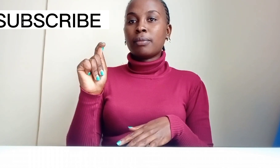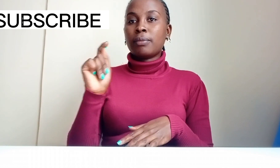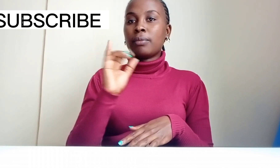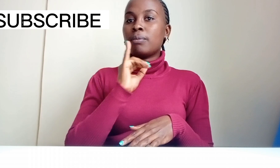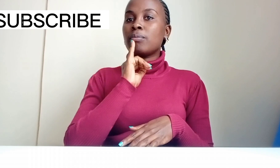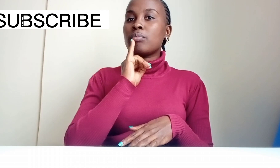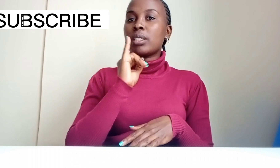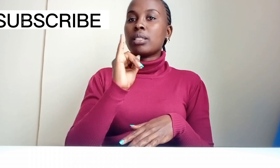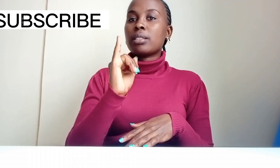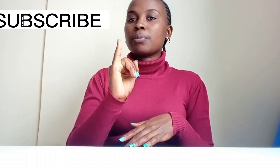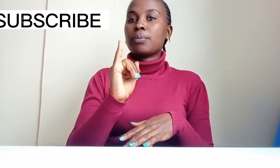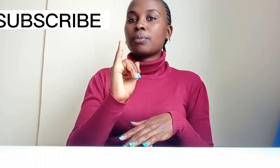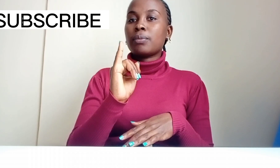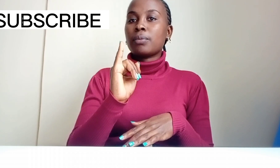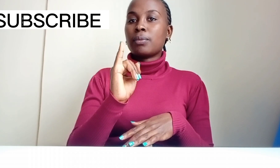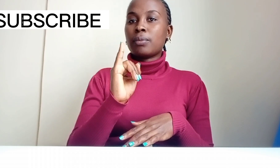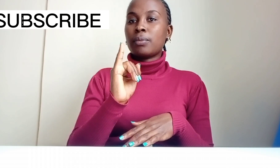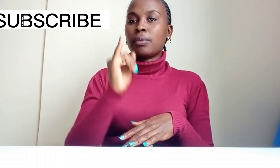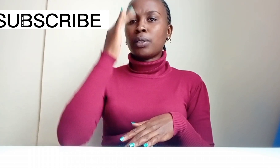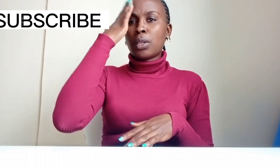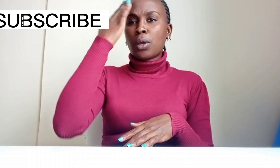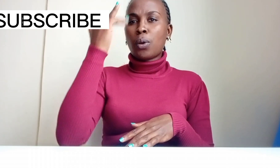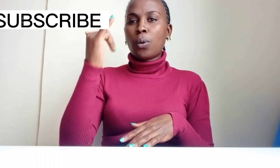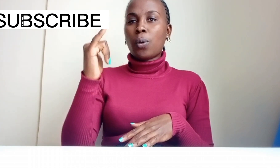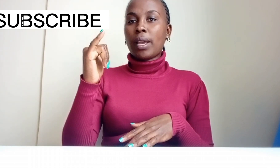is why why why they they they they